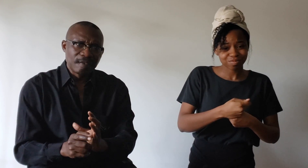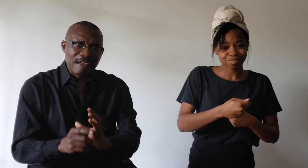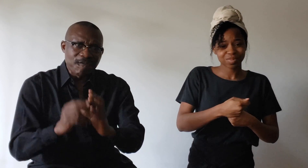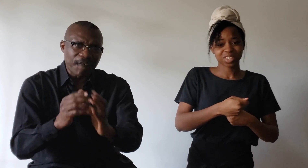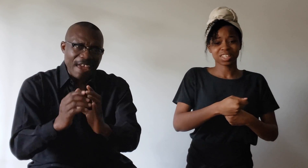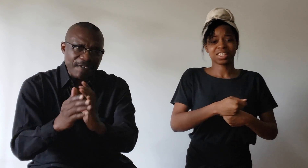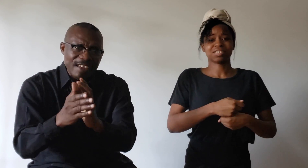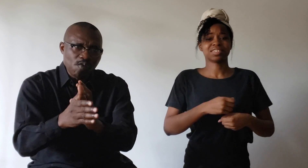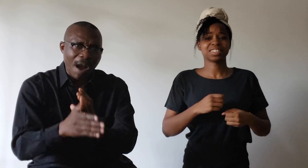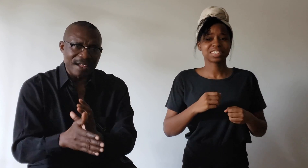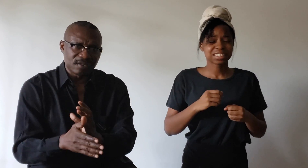faith in what?